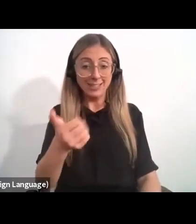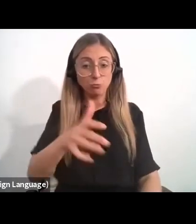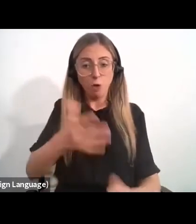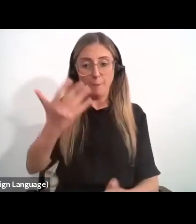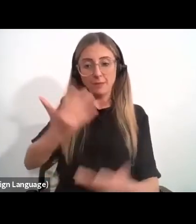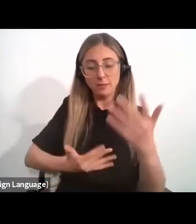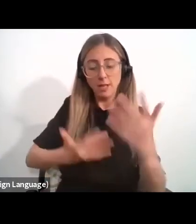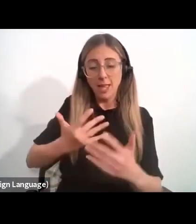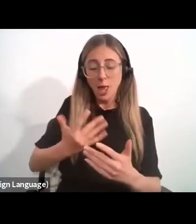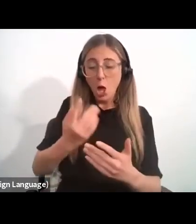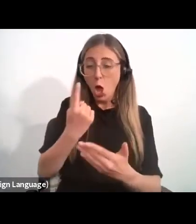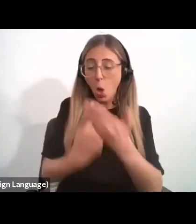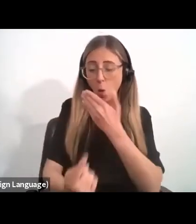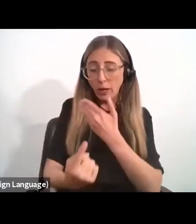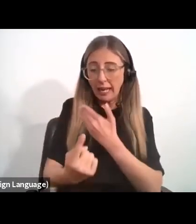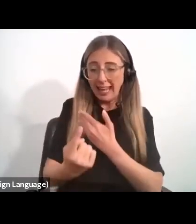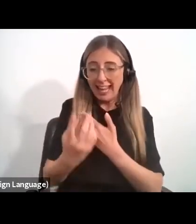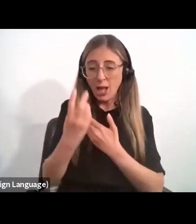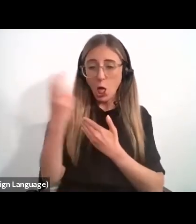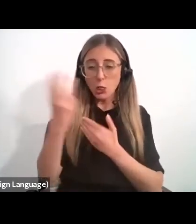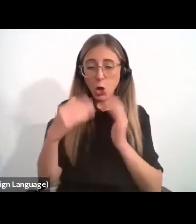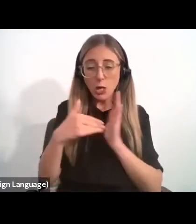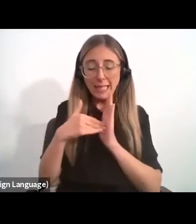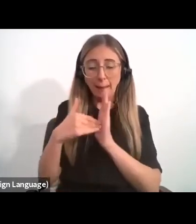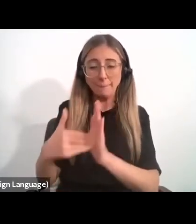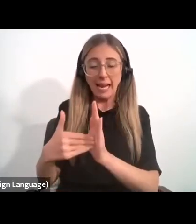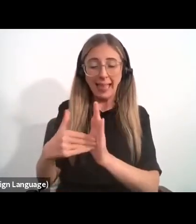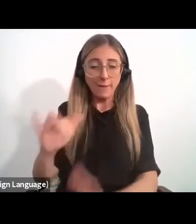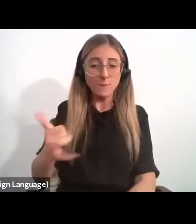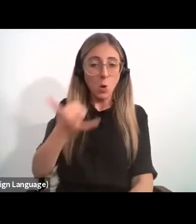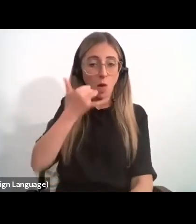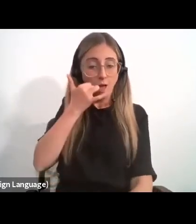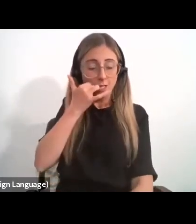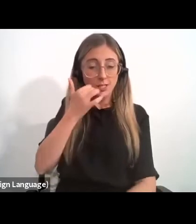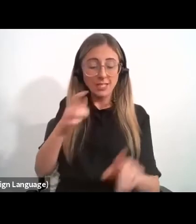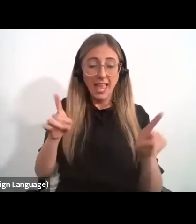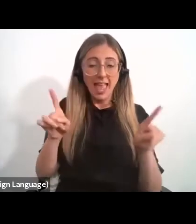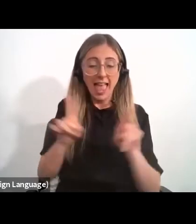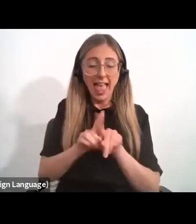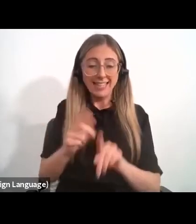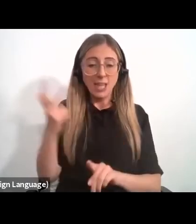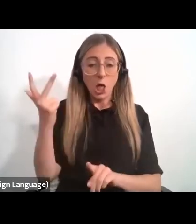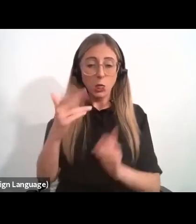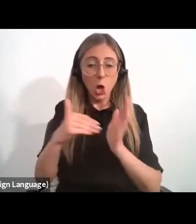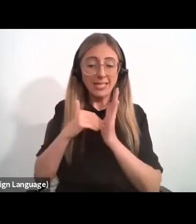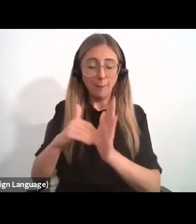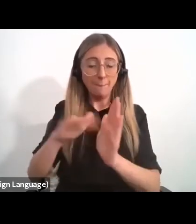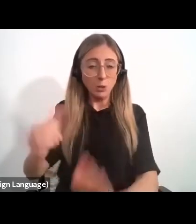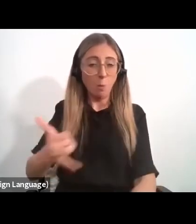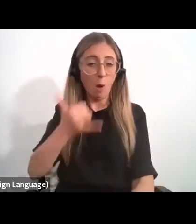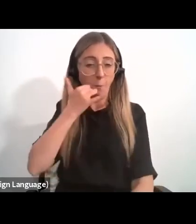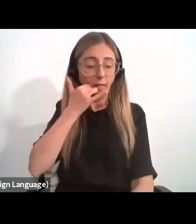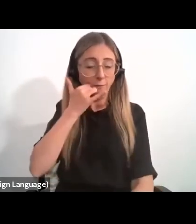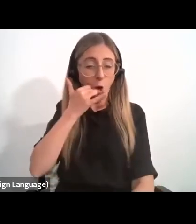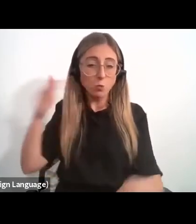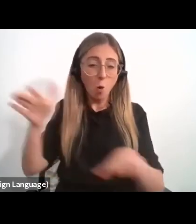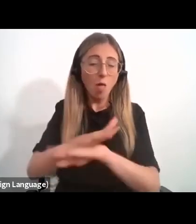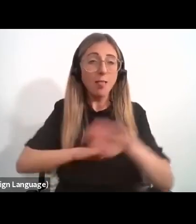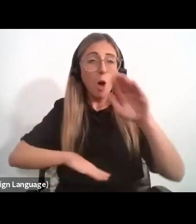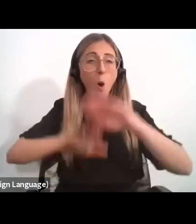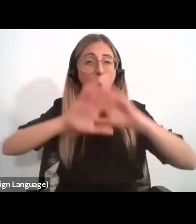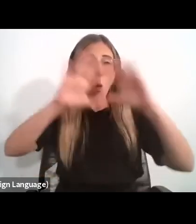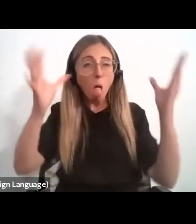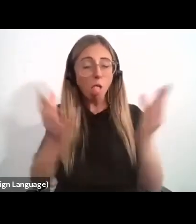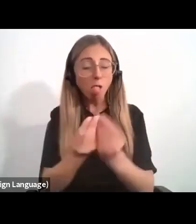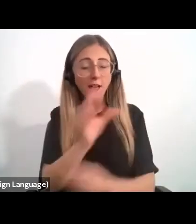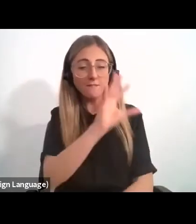there were fewer than 13 million landlines and 130 million subscriptions to mobile phones in all of Africa. Today,